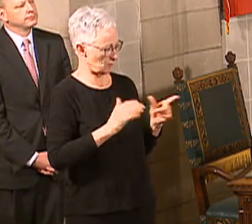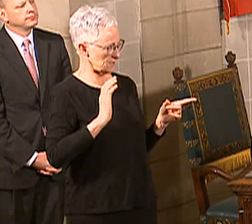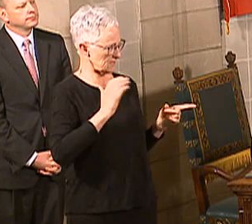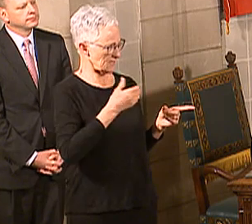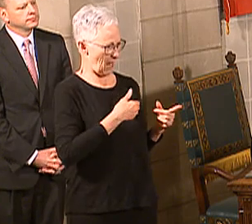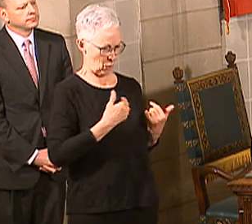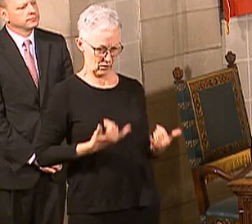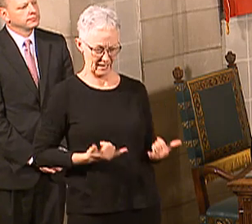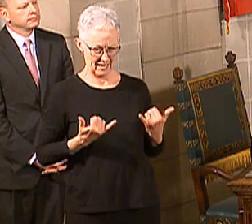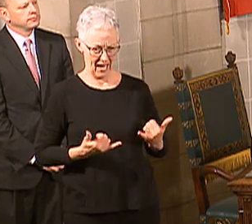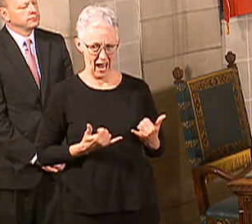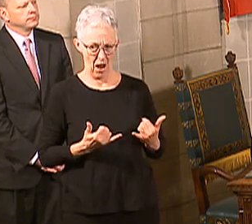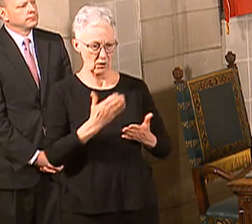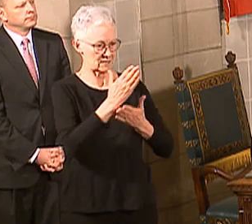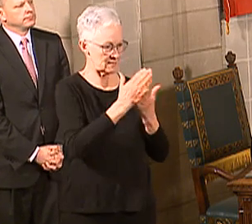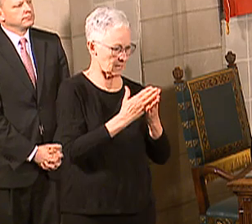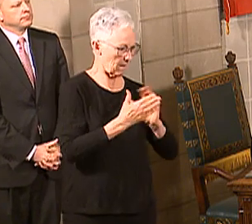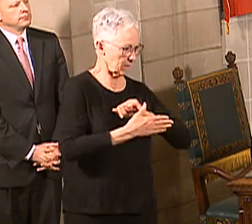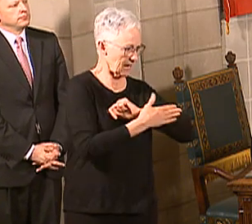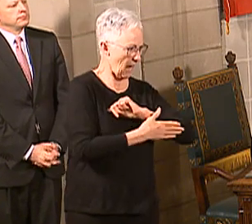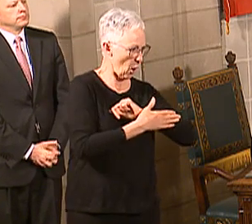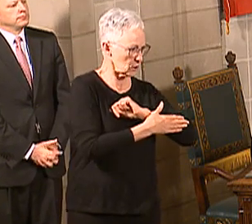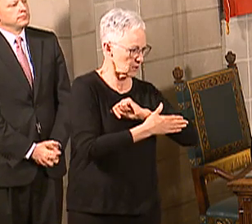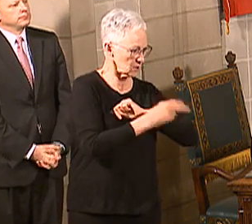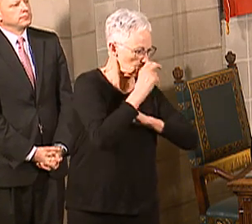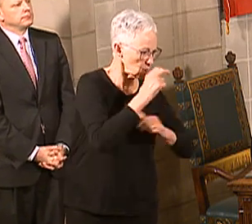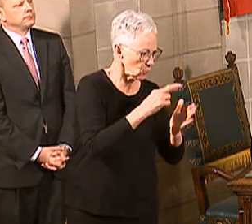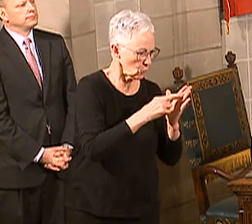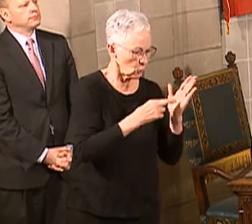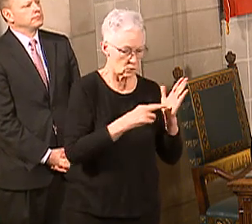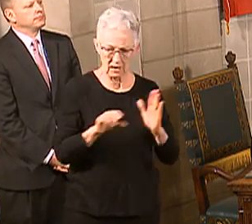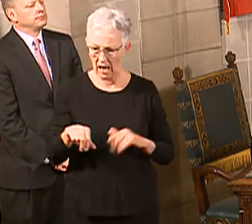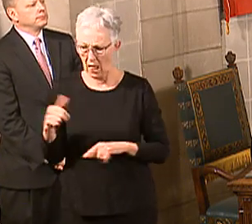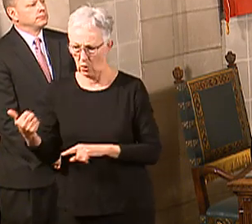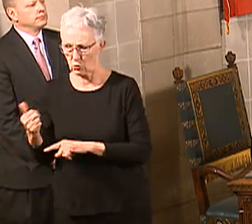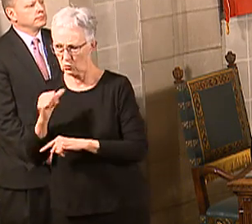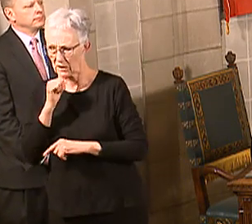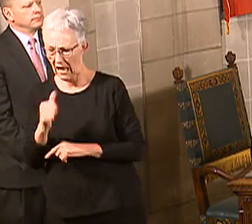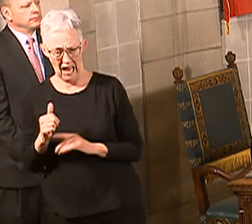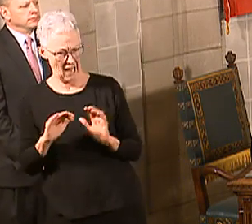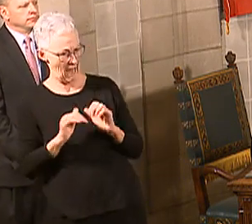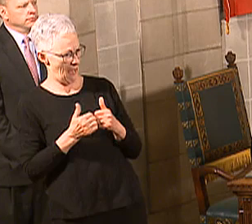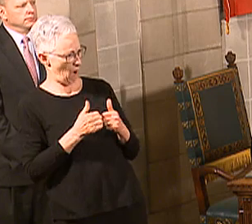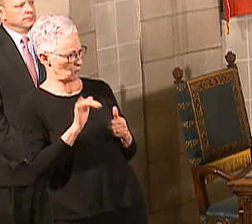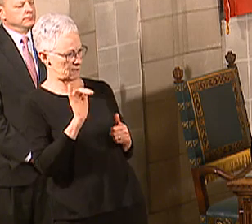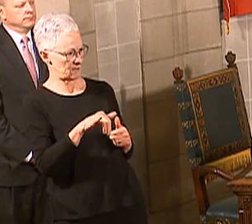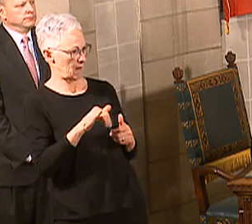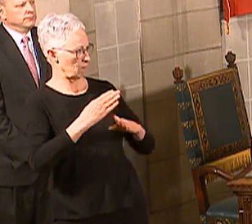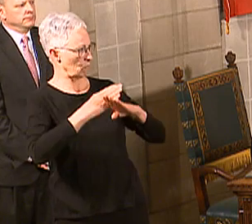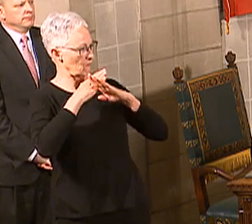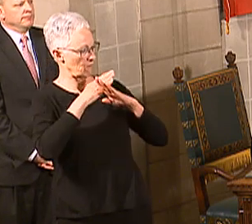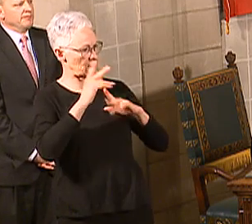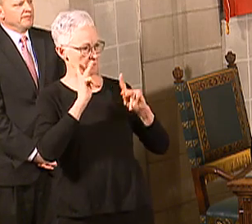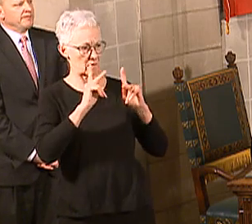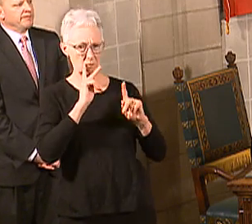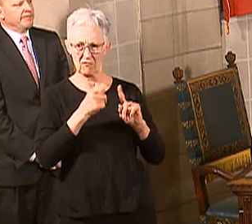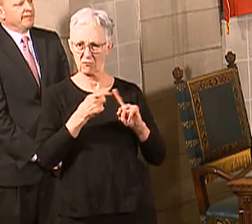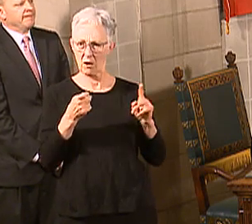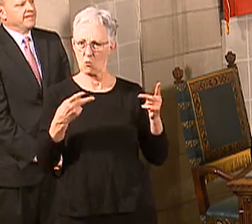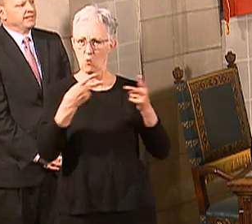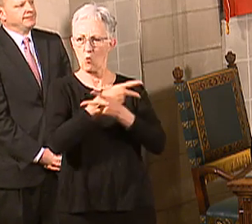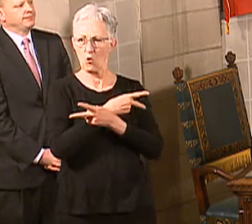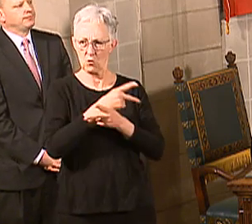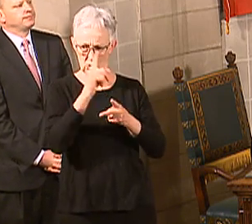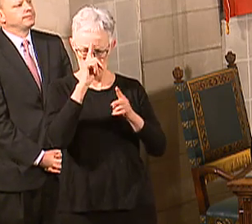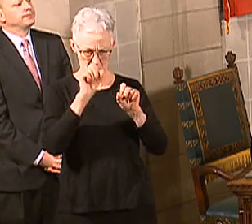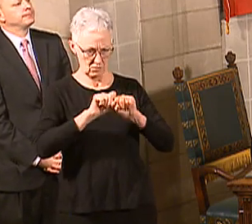to a more proactive statewide approach before people are infected rather than after? Before people are